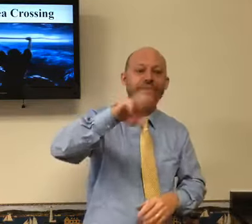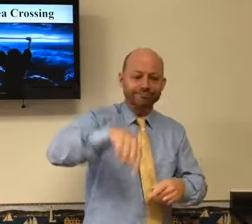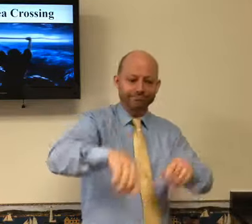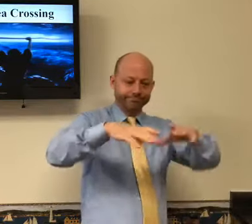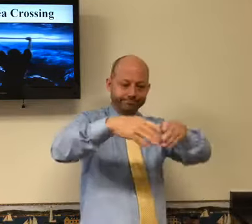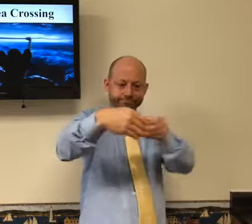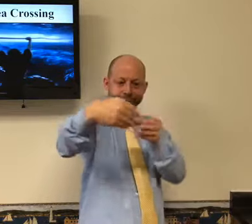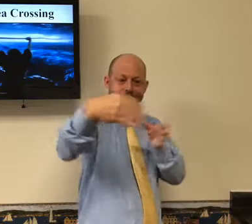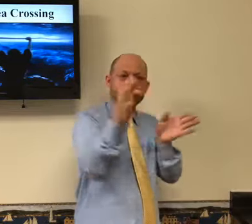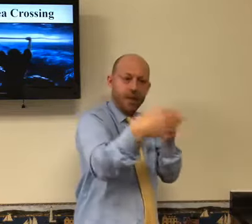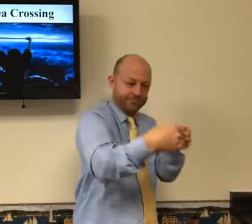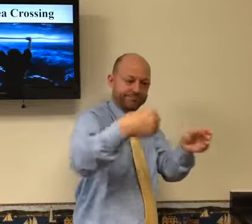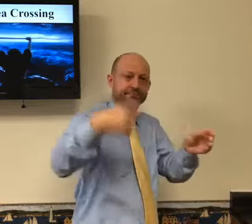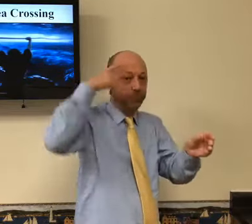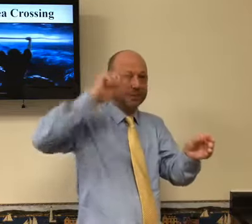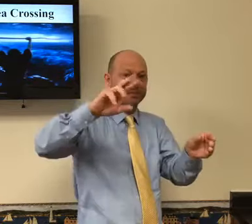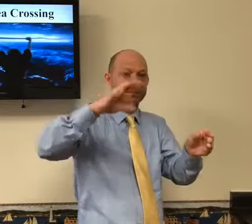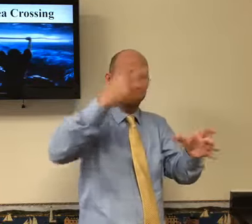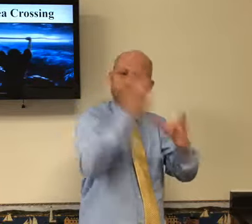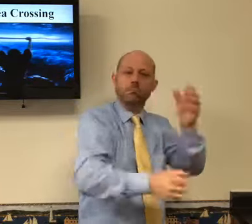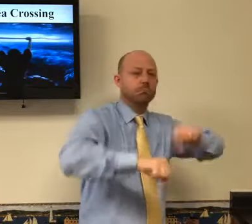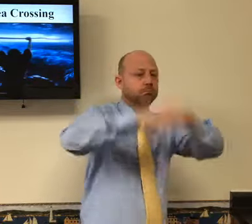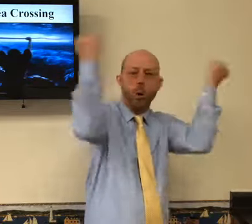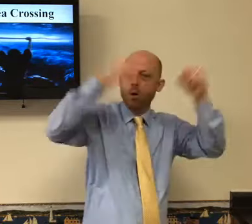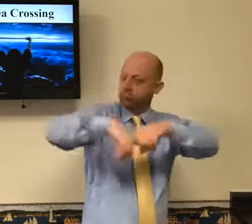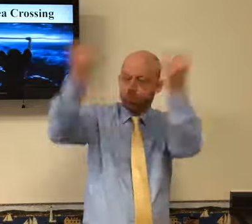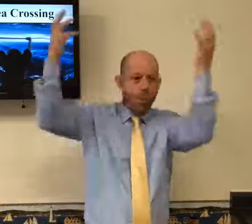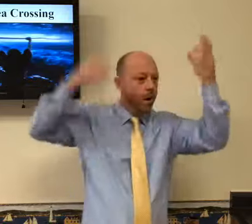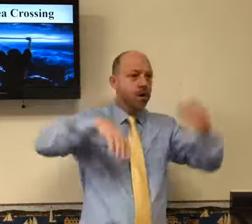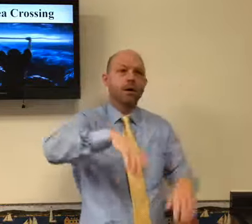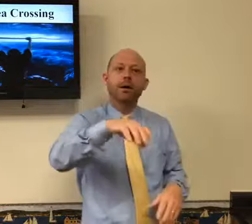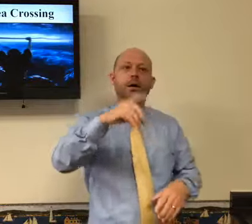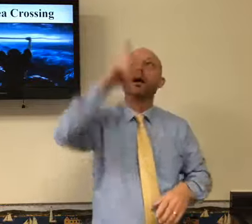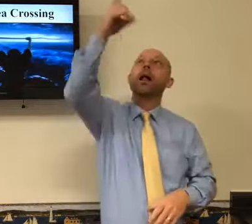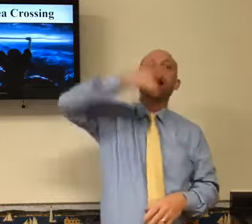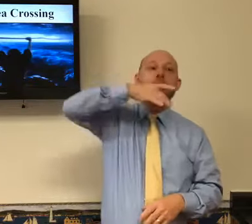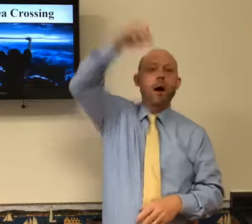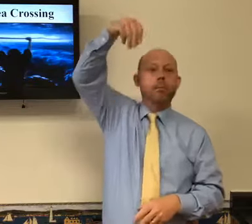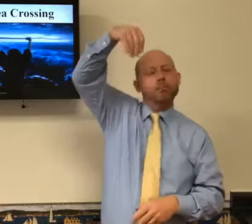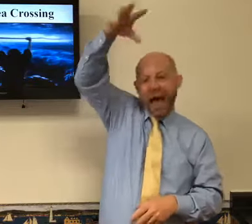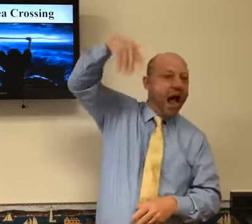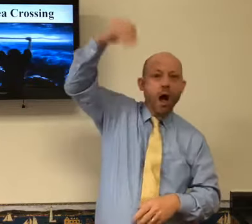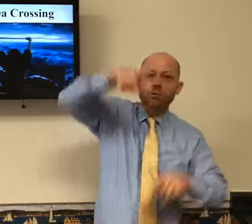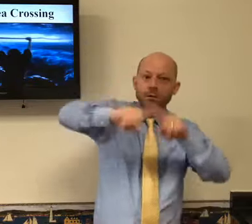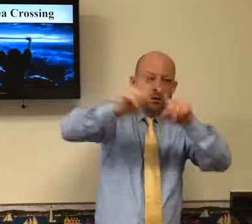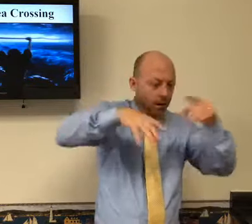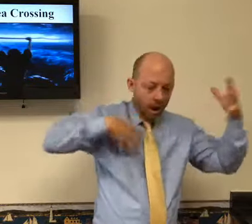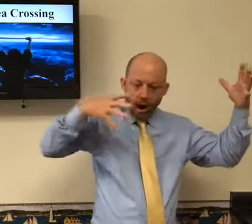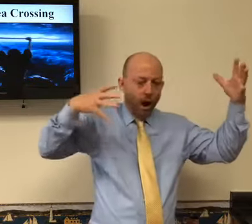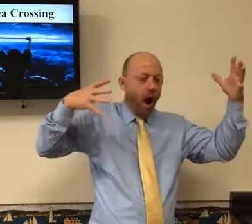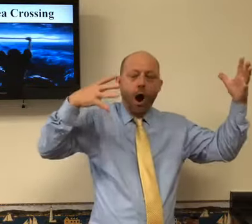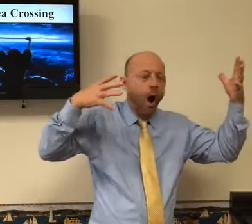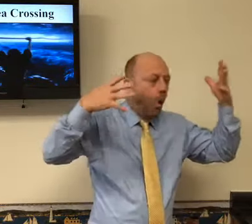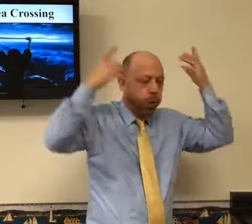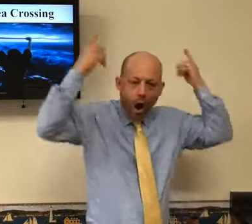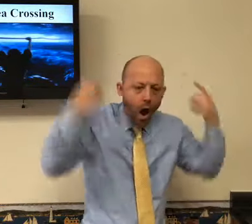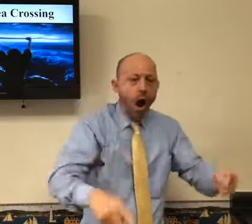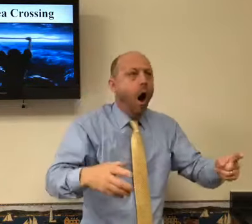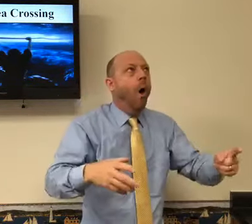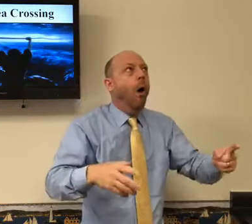the furnace was not running. And everything was broken. And I couldn't figure it out. The lightning had just flown all this equipment in our